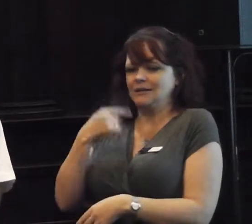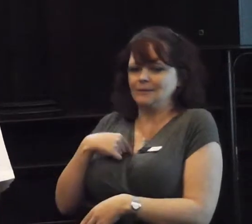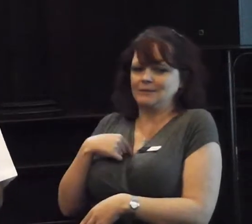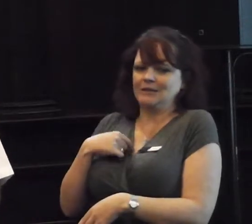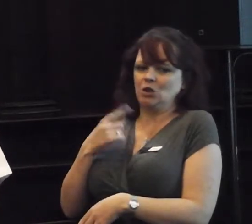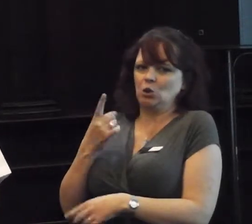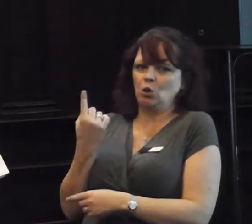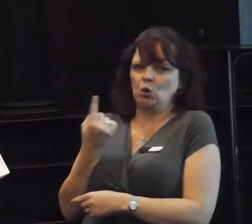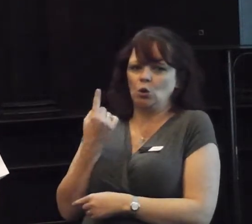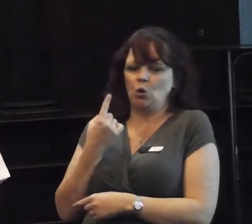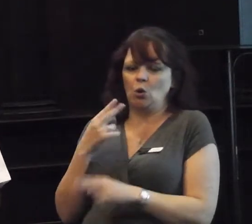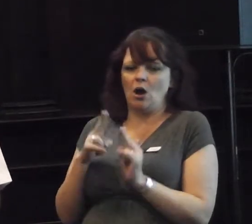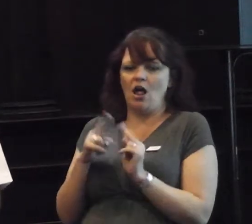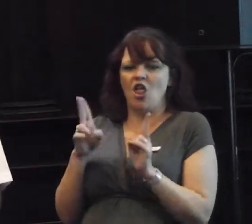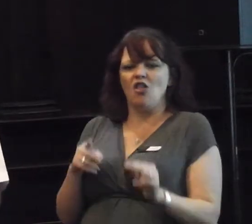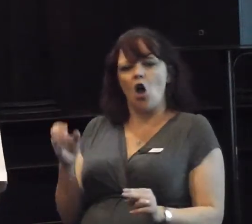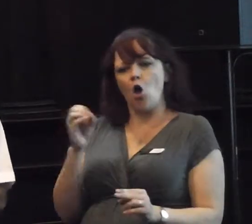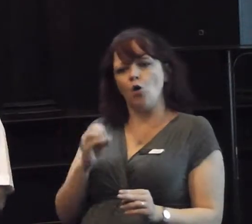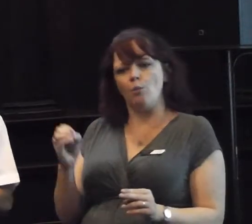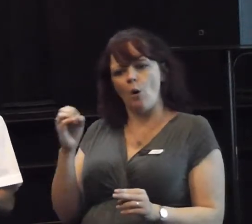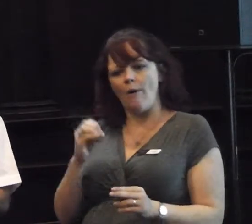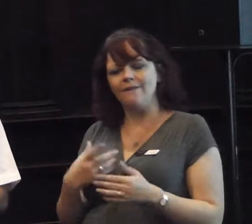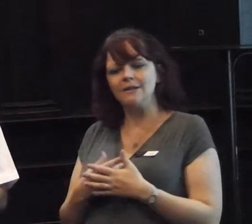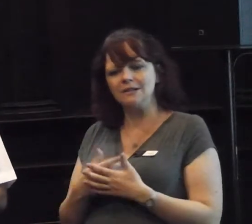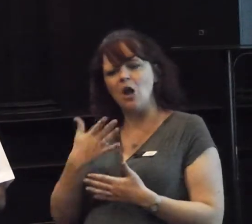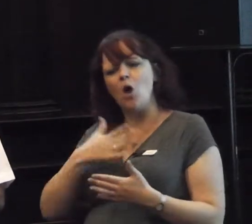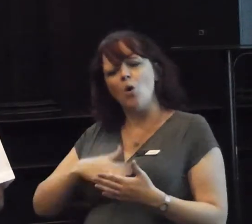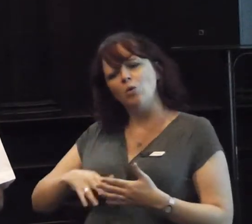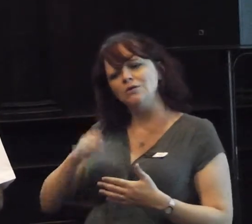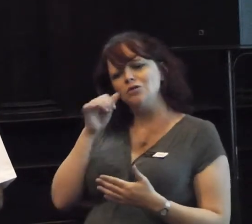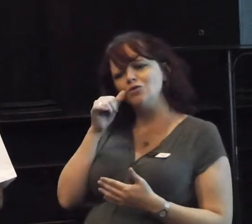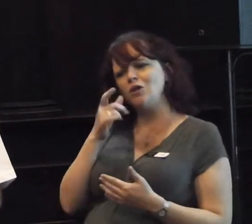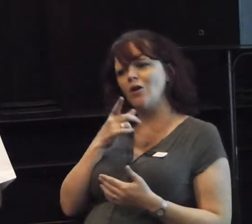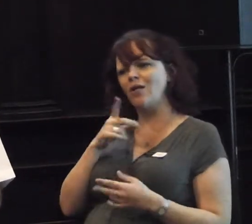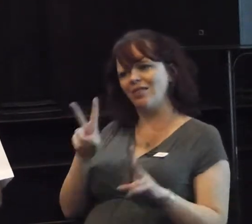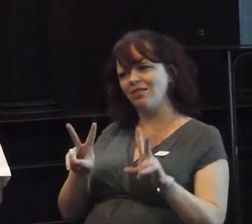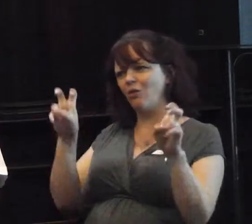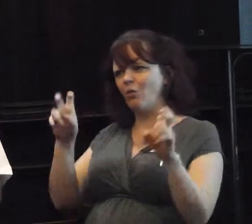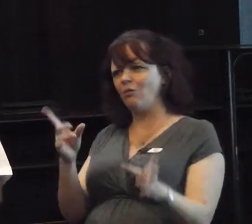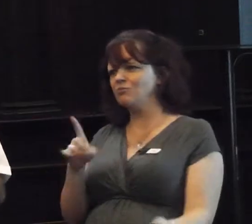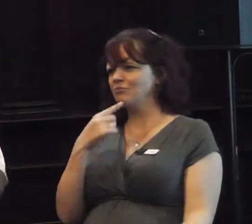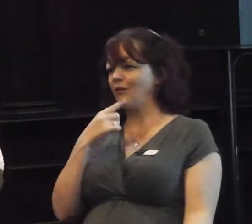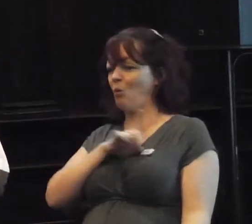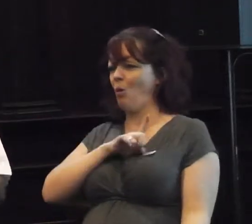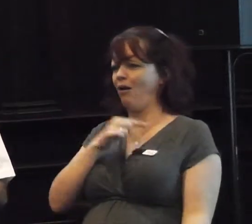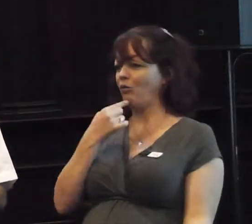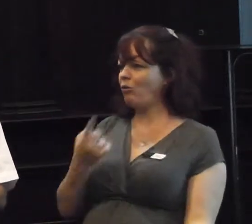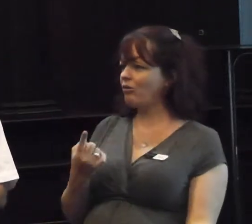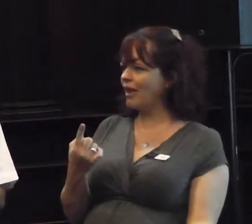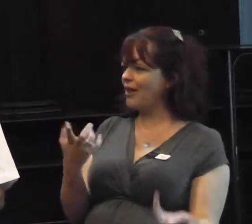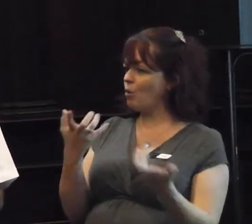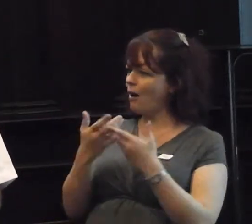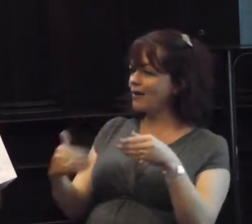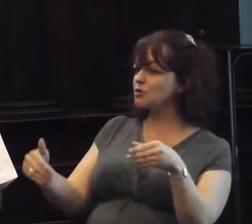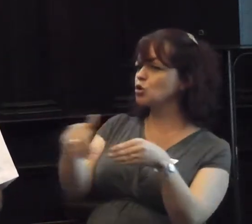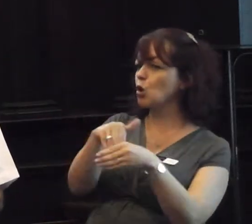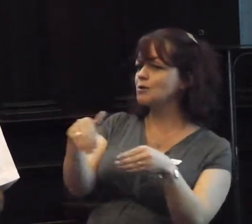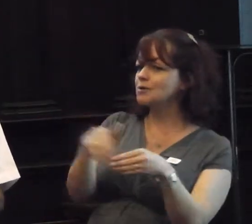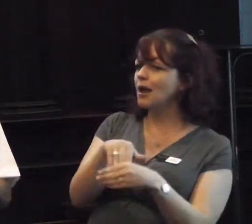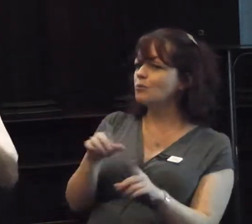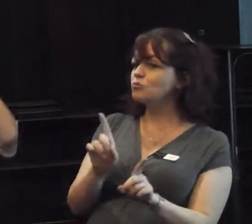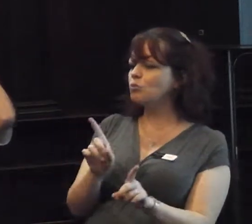Home Office would like to, or Home Secretary, would just like to know the context of your quote. Because the Lords, there was a Lord